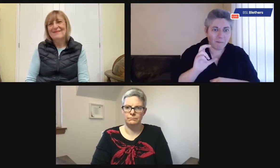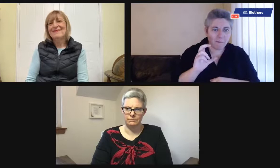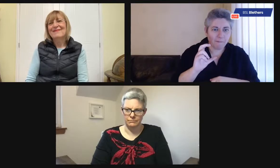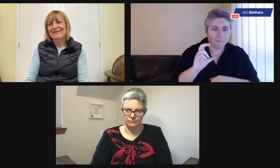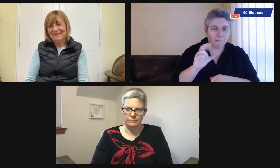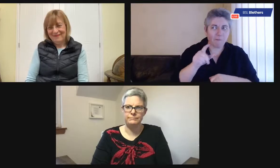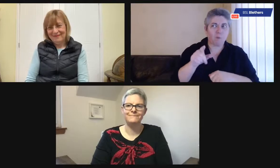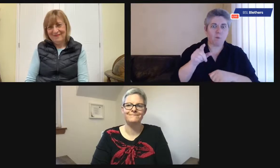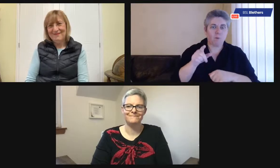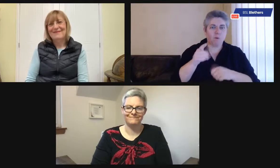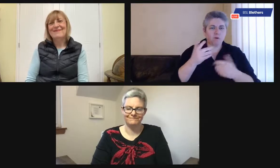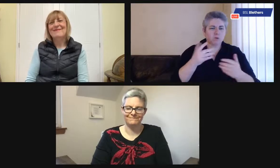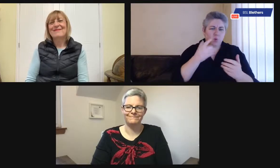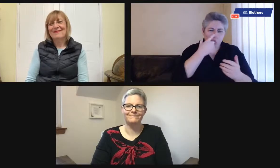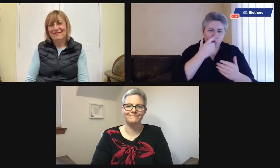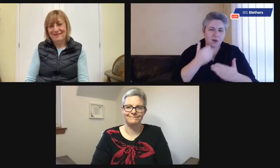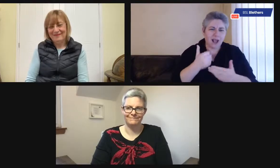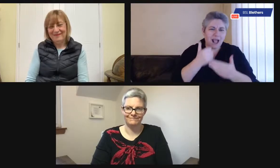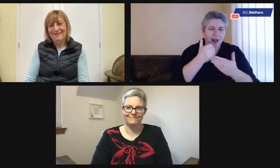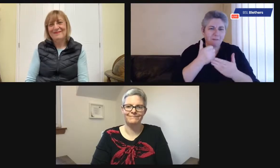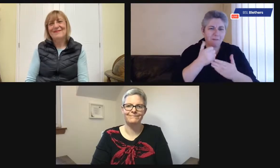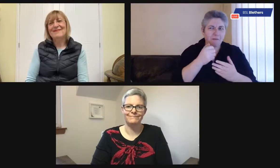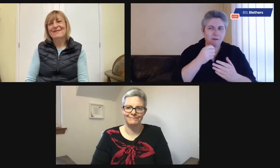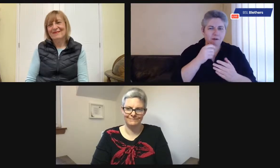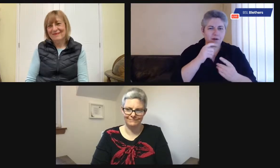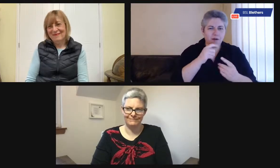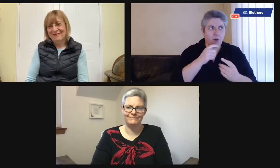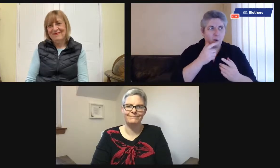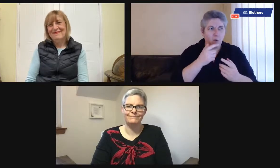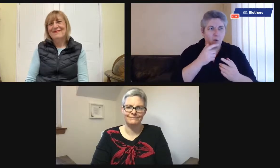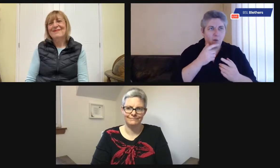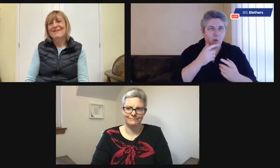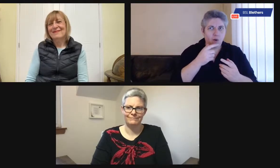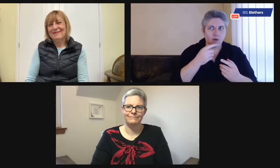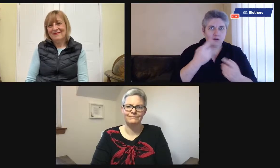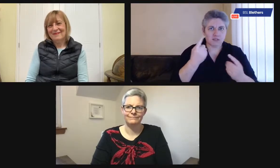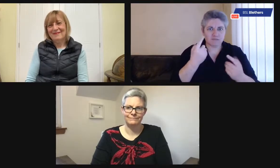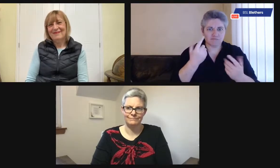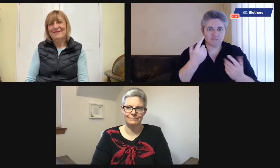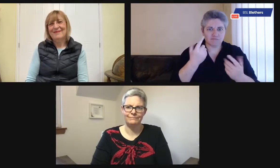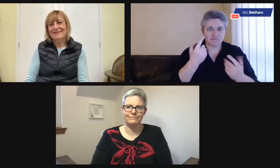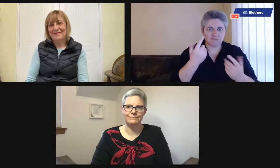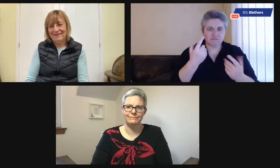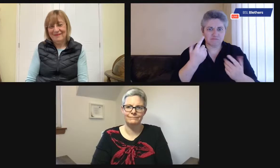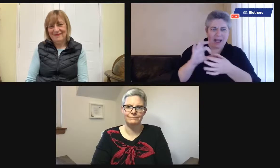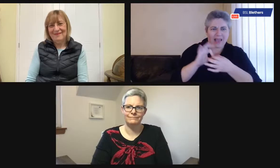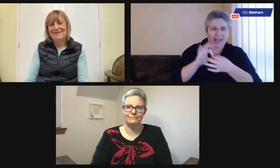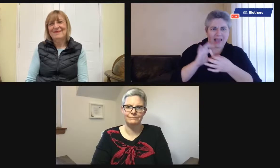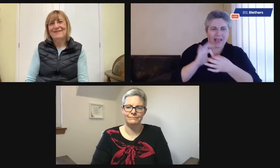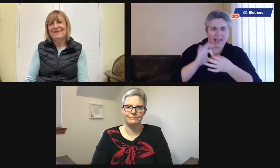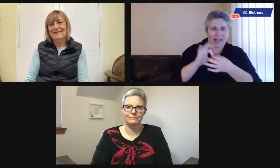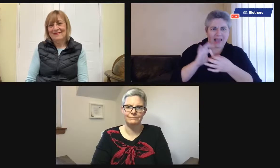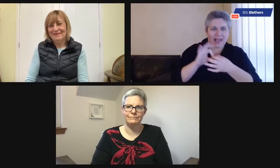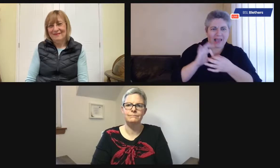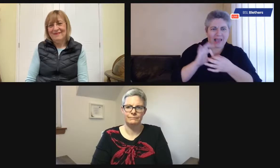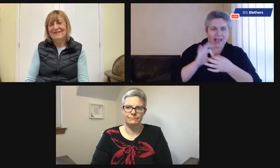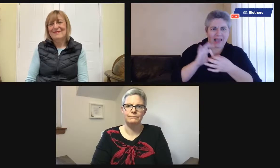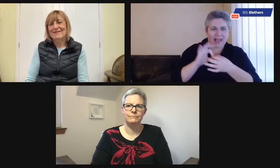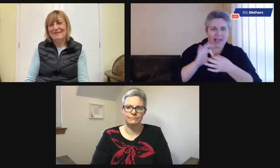or time to go to the death club? Or so you might need to help with some of those additional prompts or